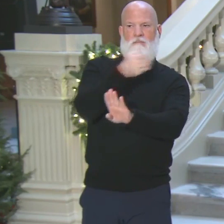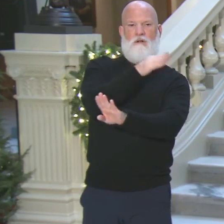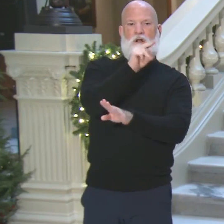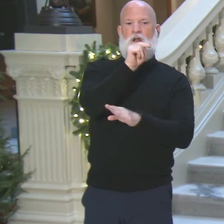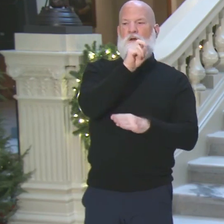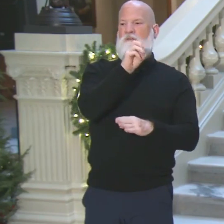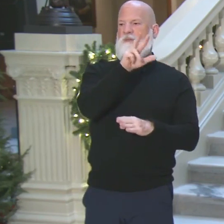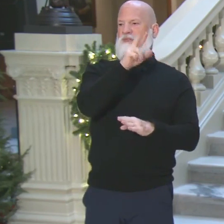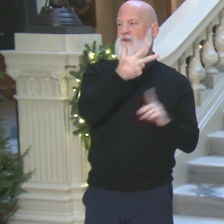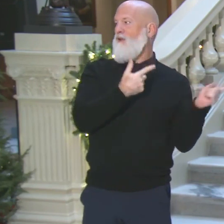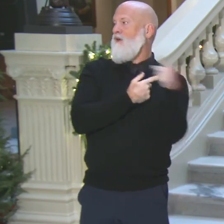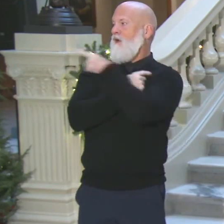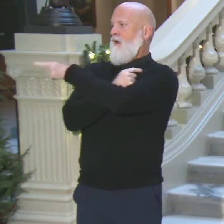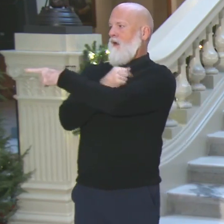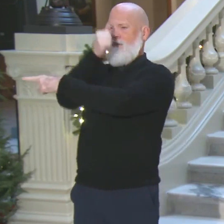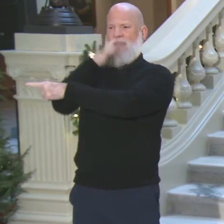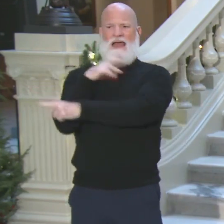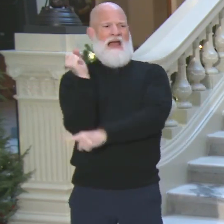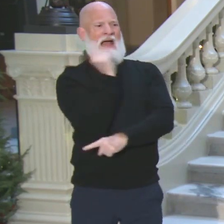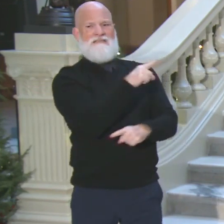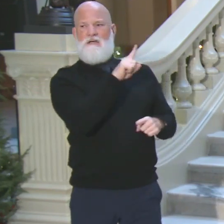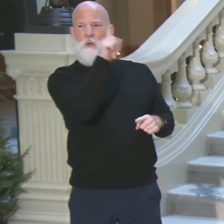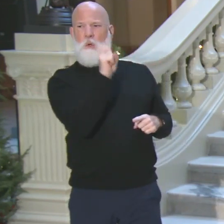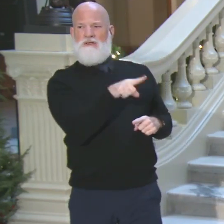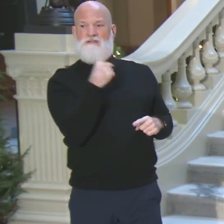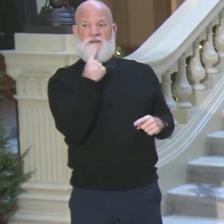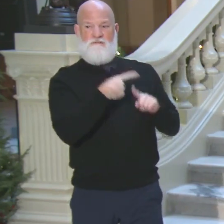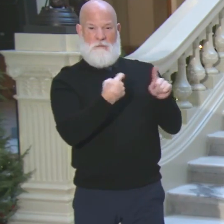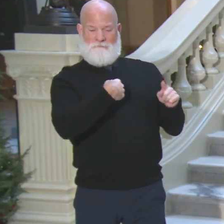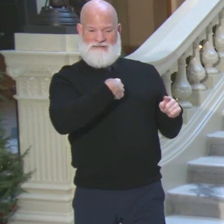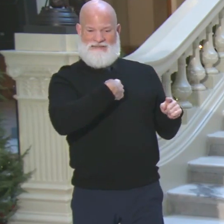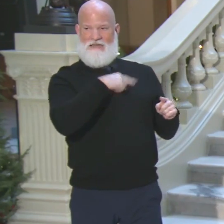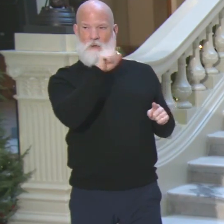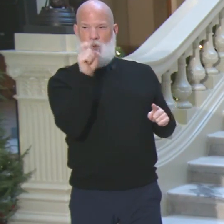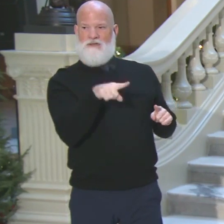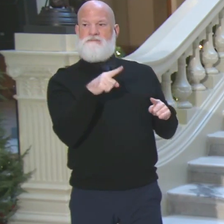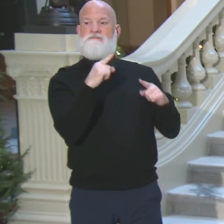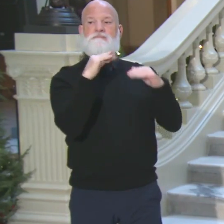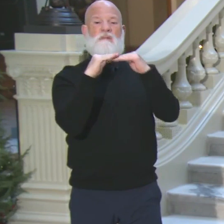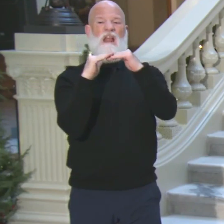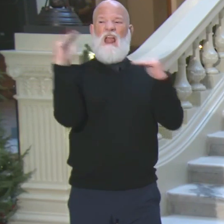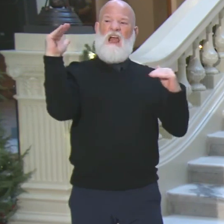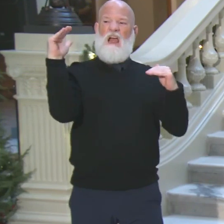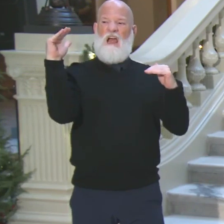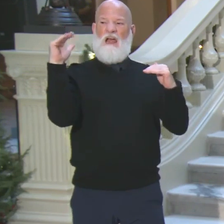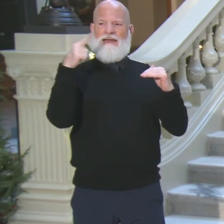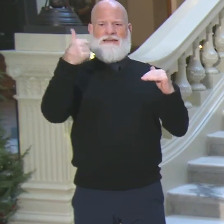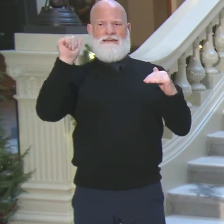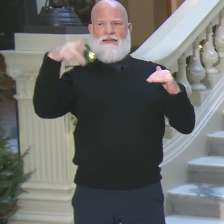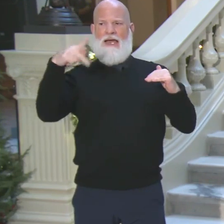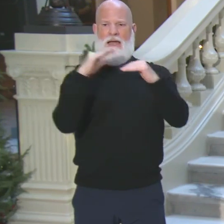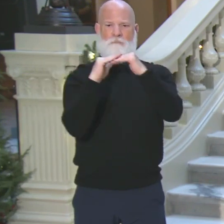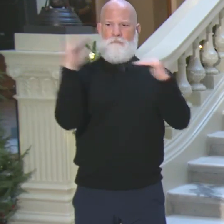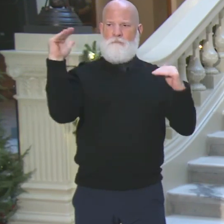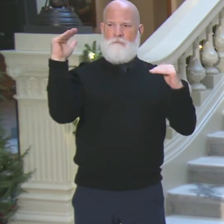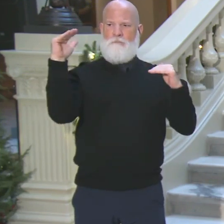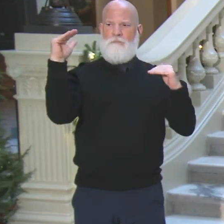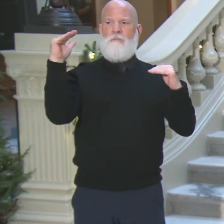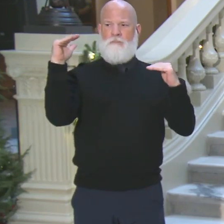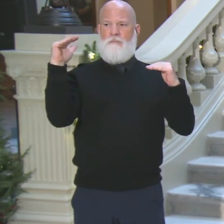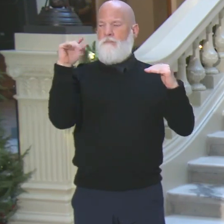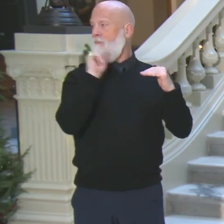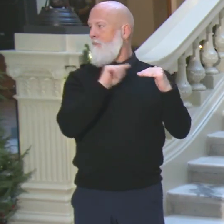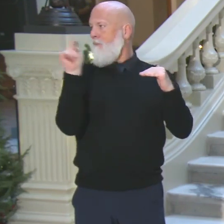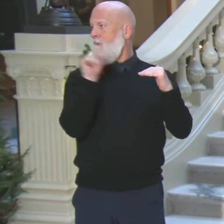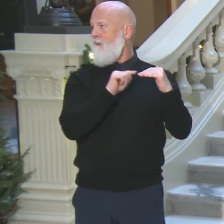That's fine. What the reason is that gap that you said it's about an hour before